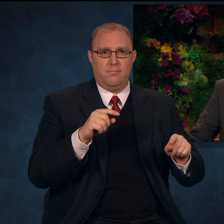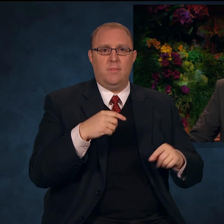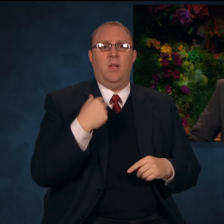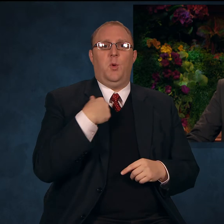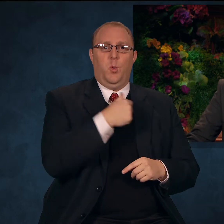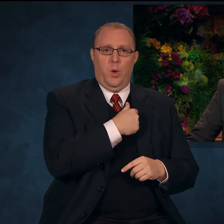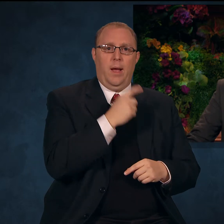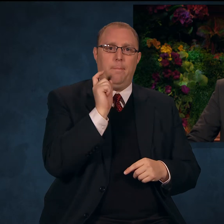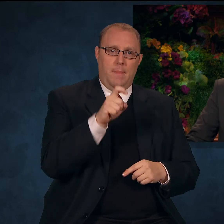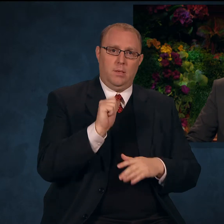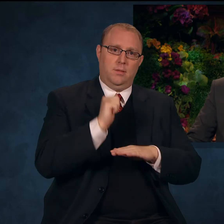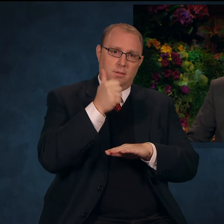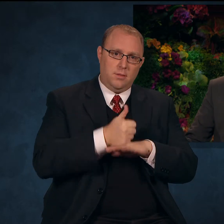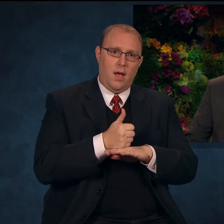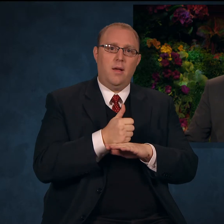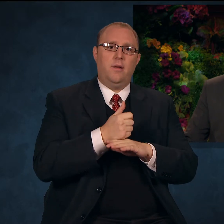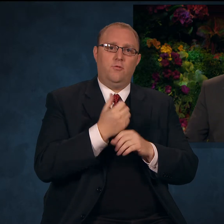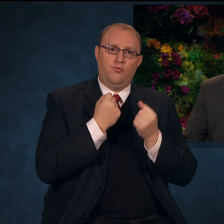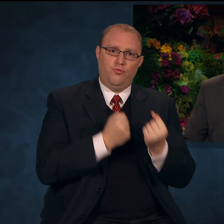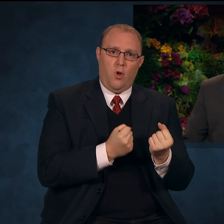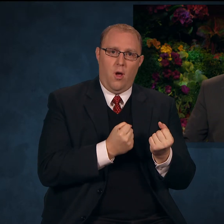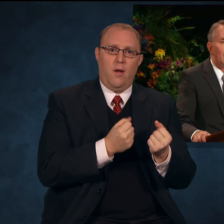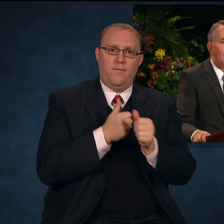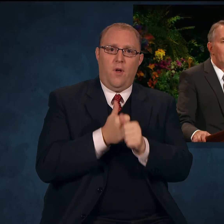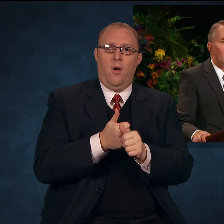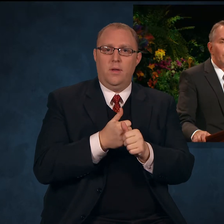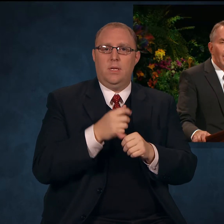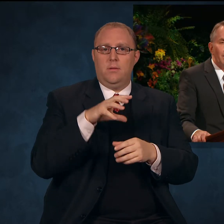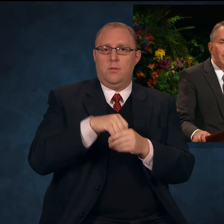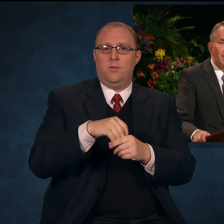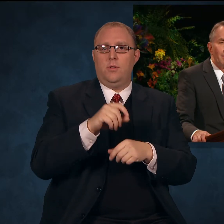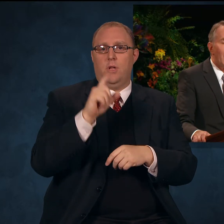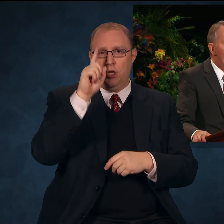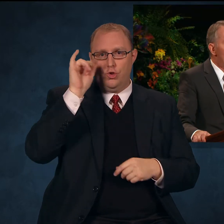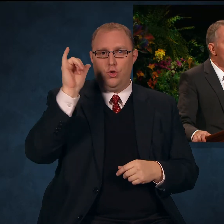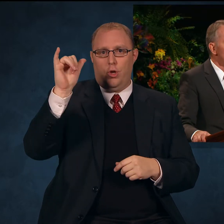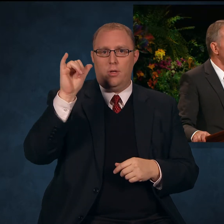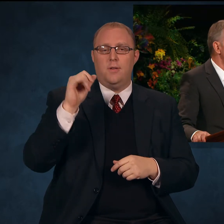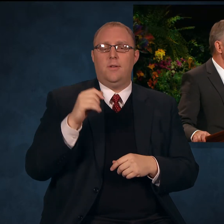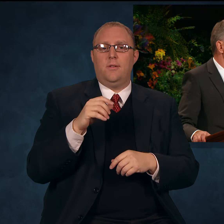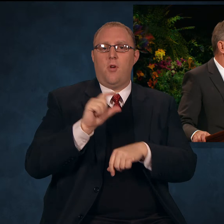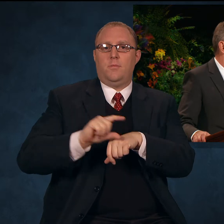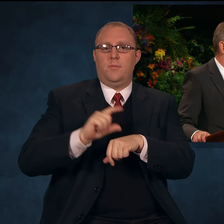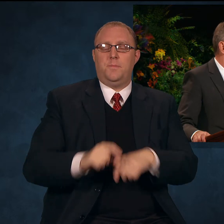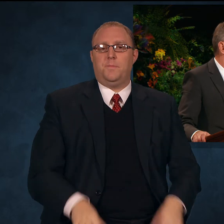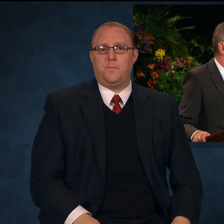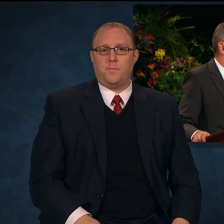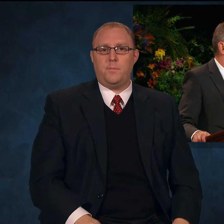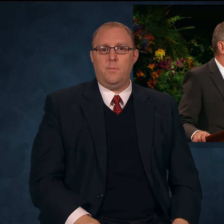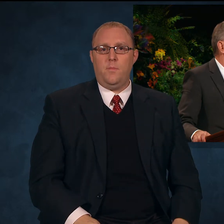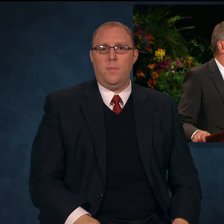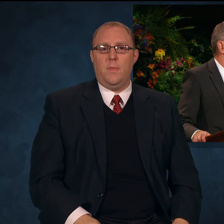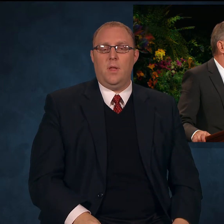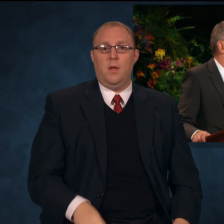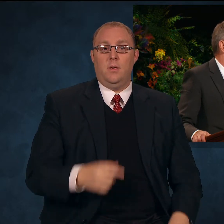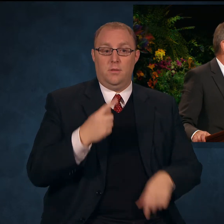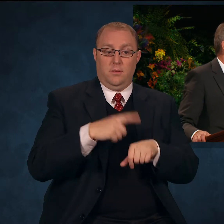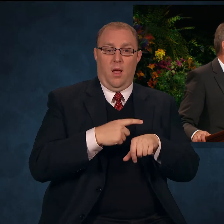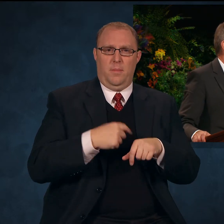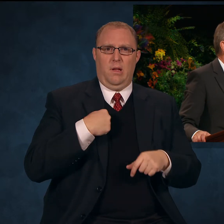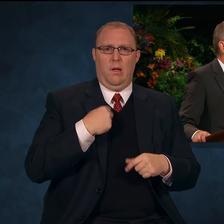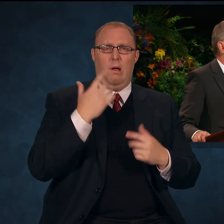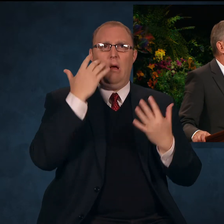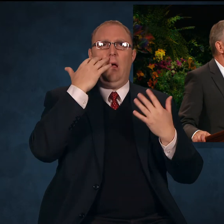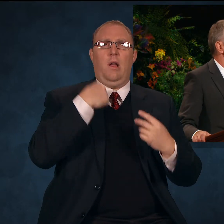current of the restored gospel? From time to time I have an image that haunts me. What if that September